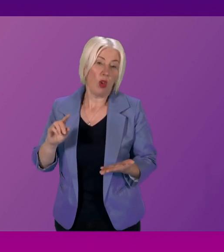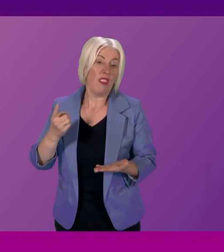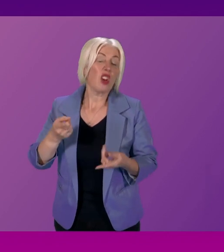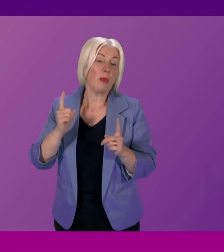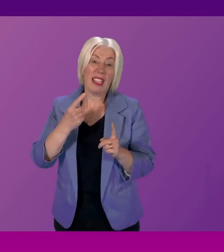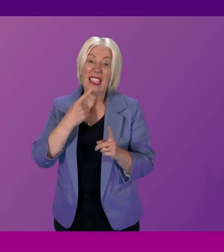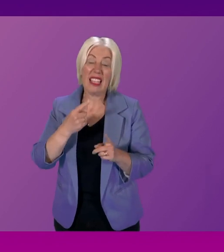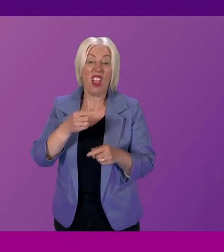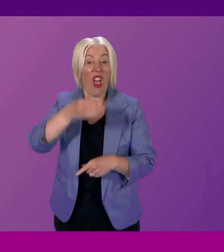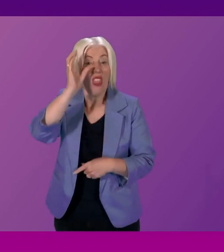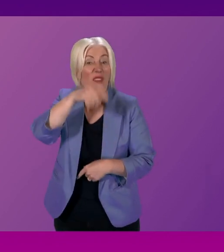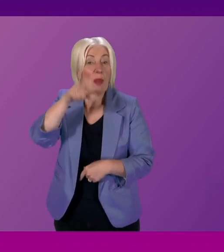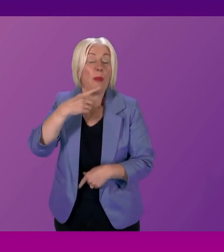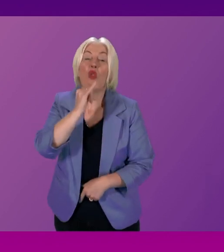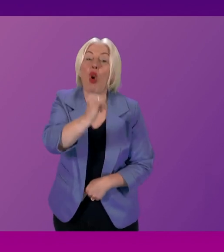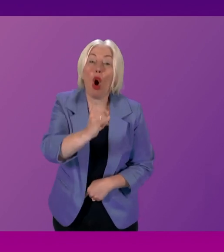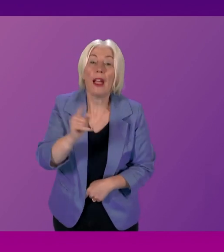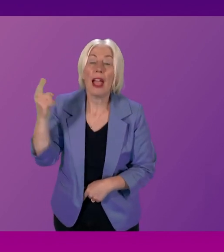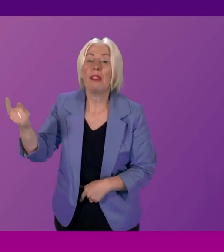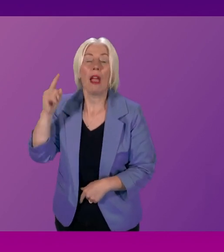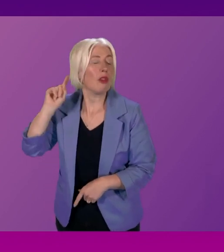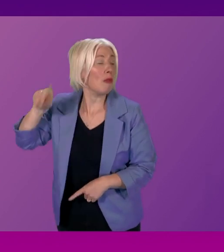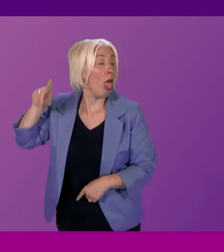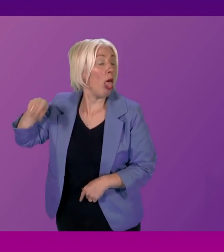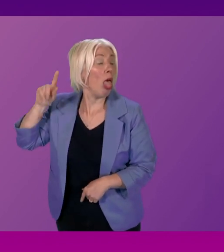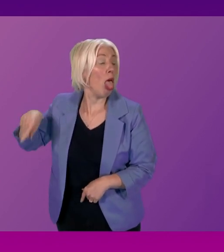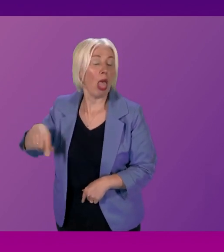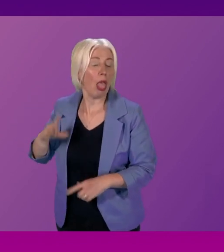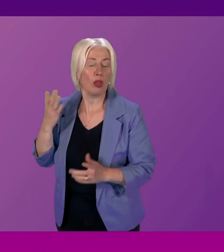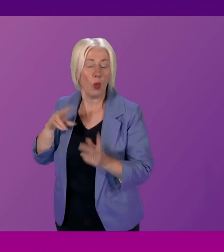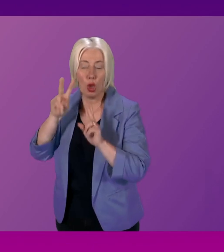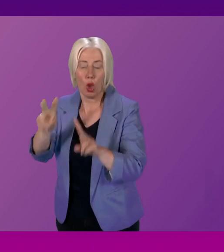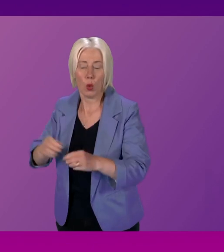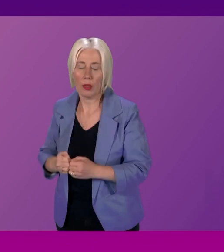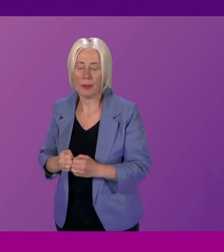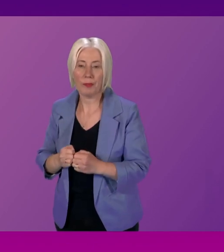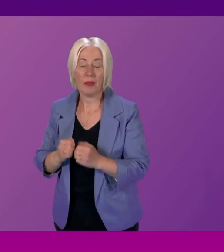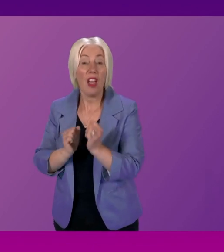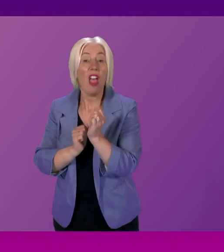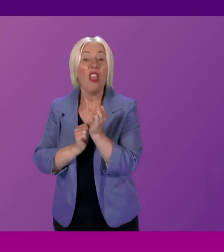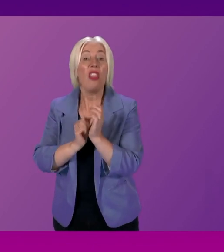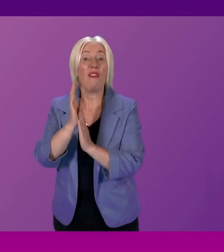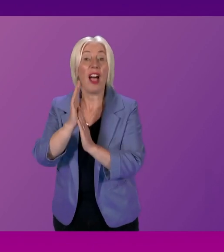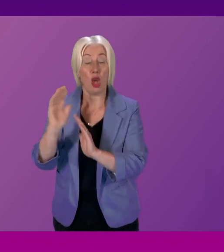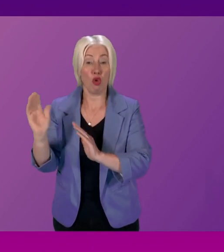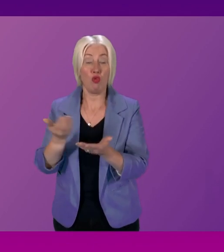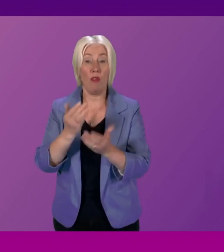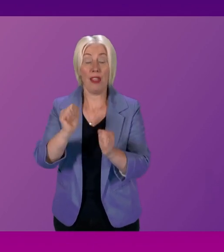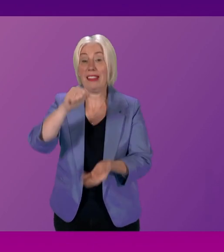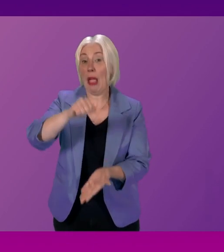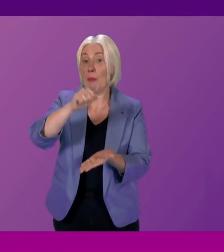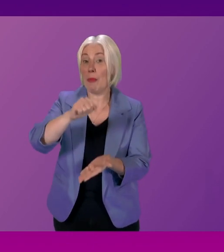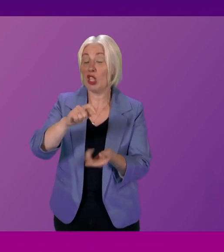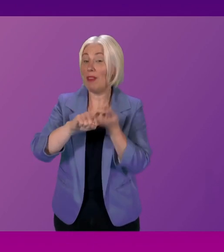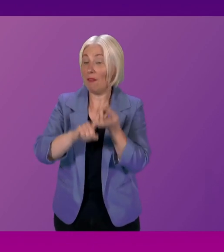firefighters are wrong, and he's burning his head in the sand. The fire service budget is set by the government and it has fallen by